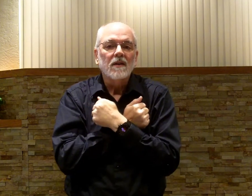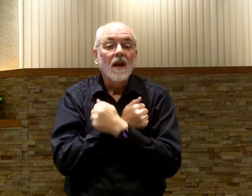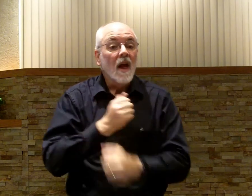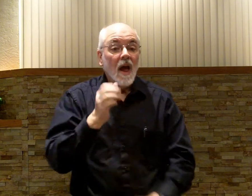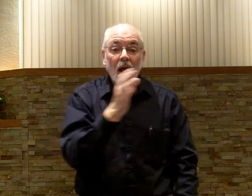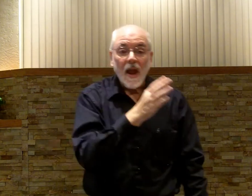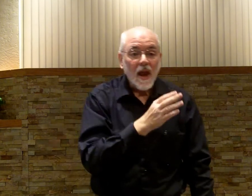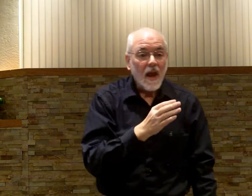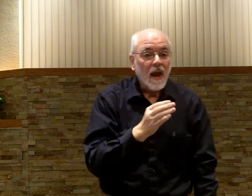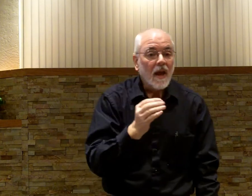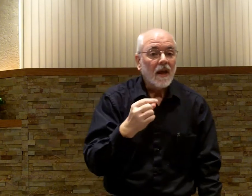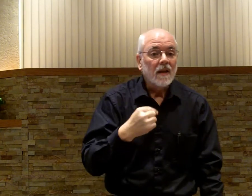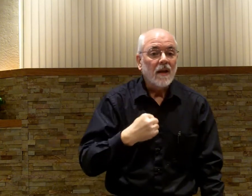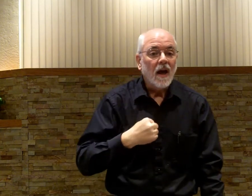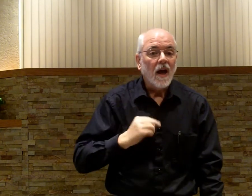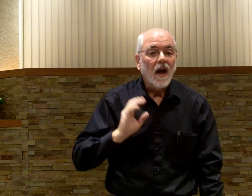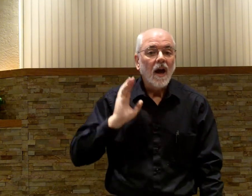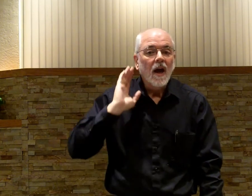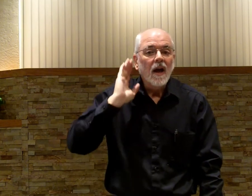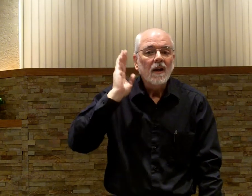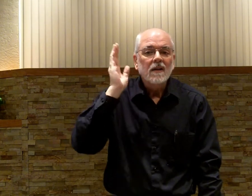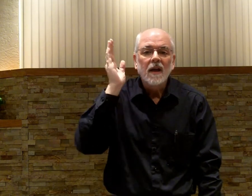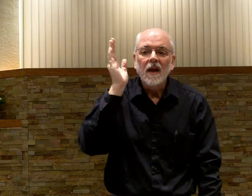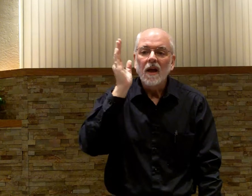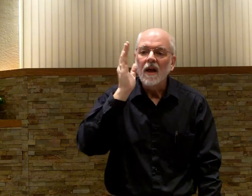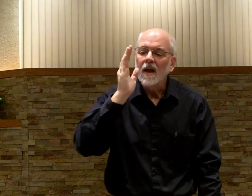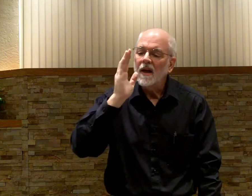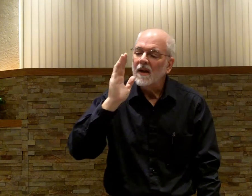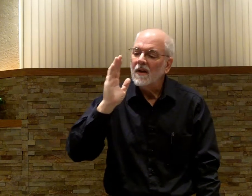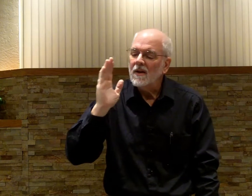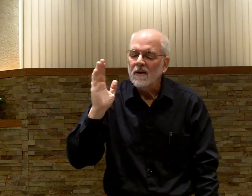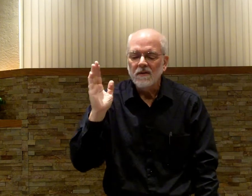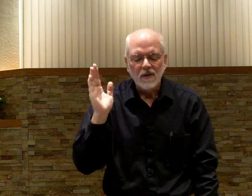And I'll never